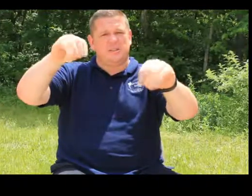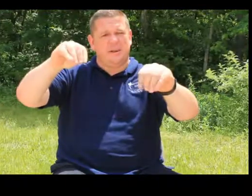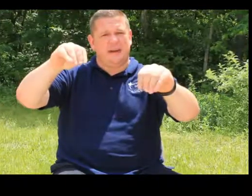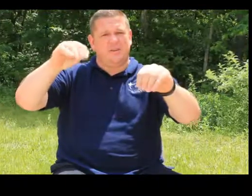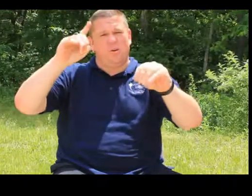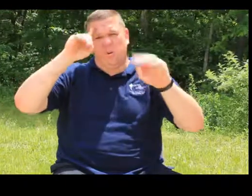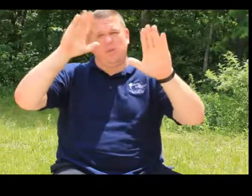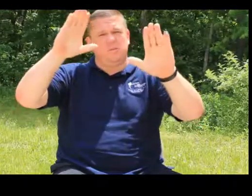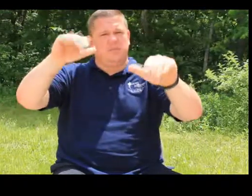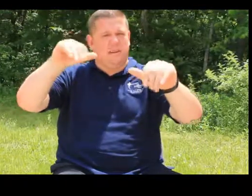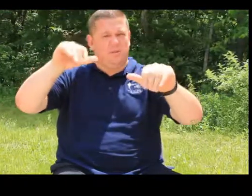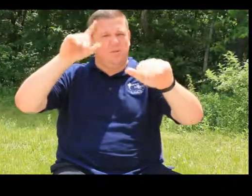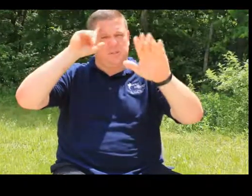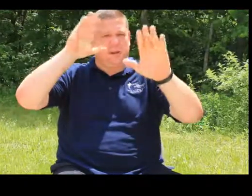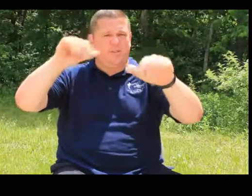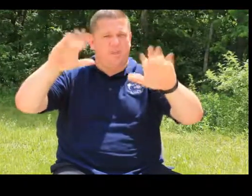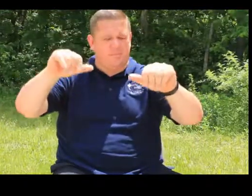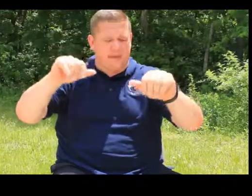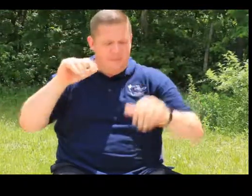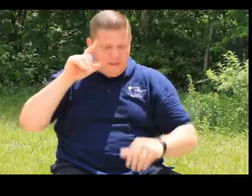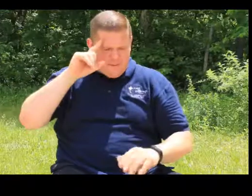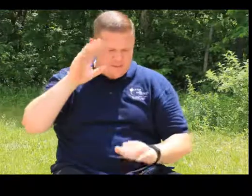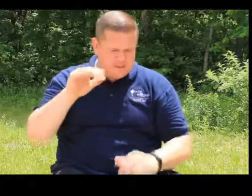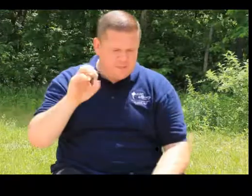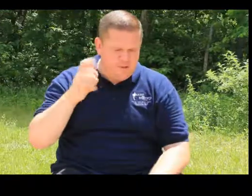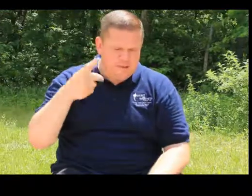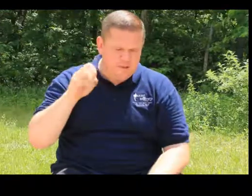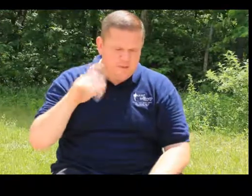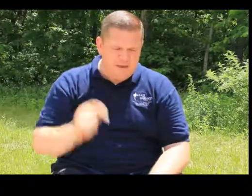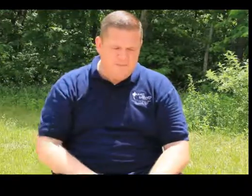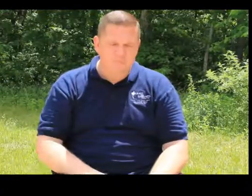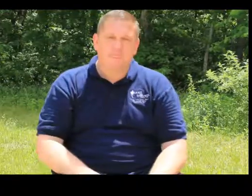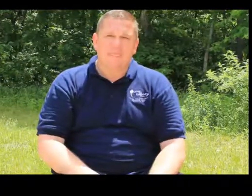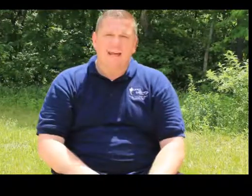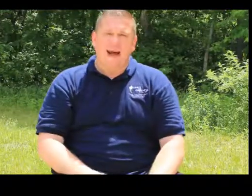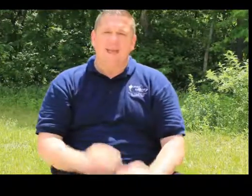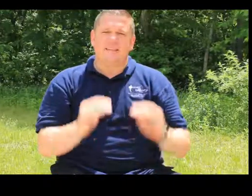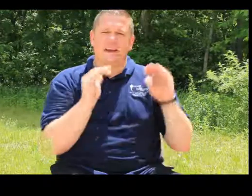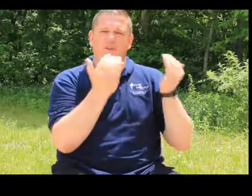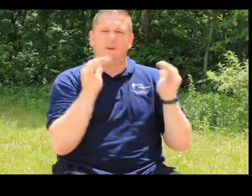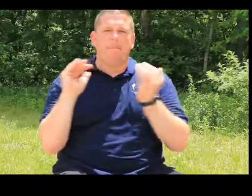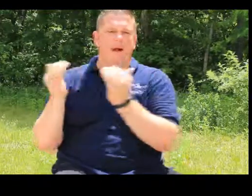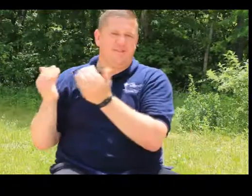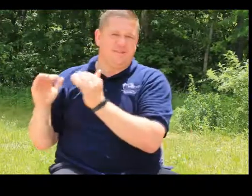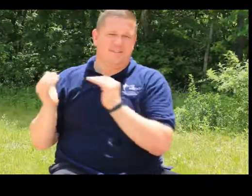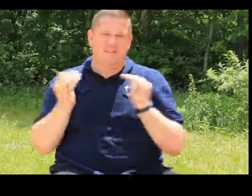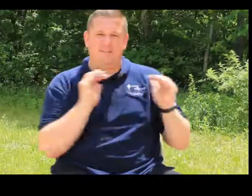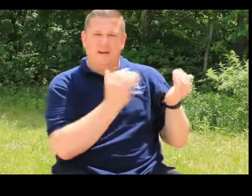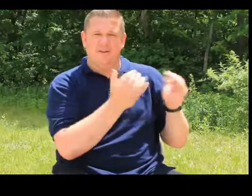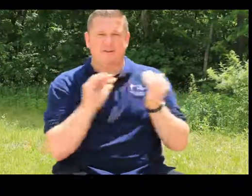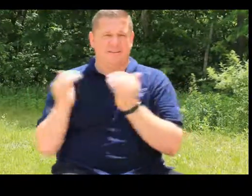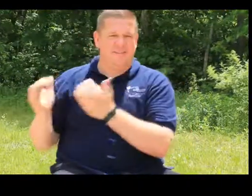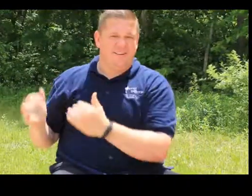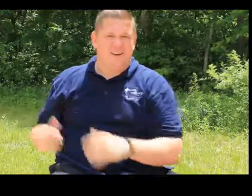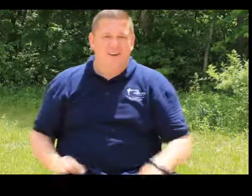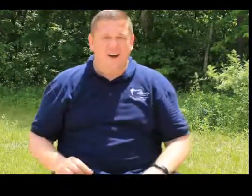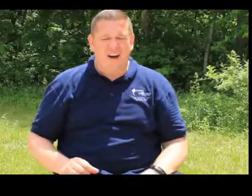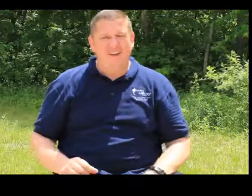Expect. Or you can do expect, too. Expect with the thumbs out. That's expect. Expect. I like the sign for comparisons. Comparisons. All right.